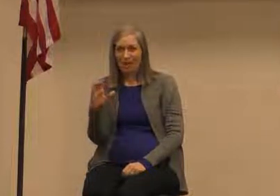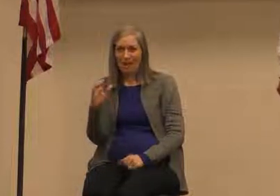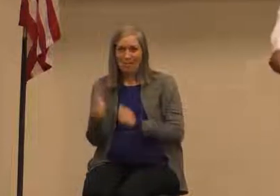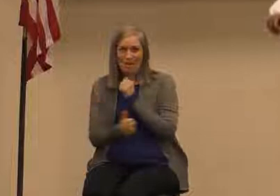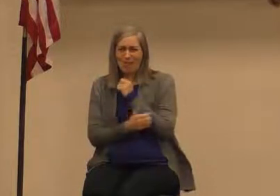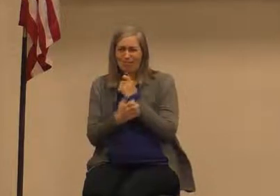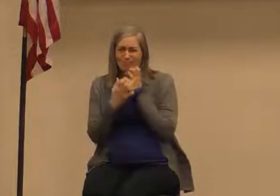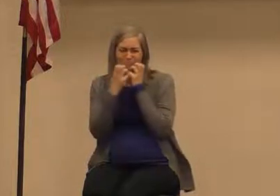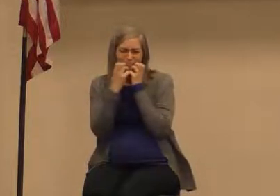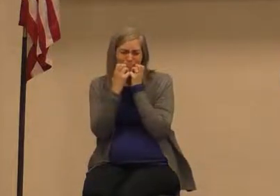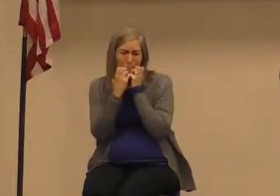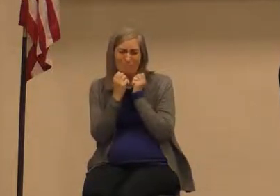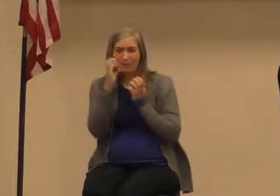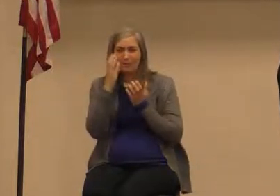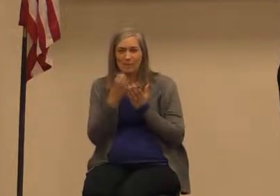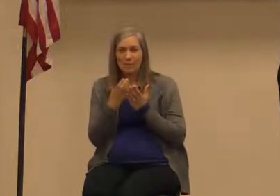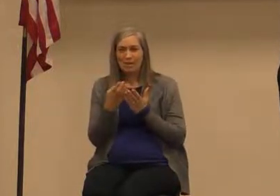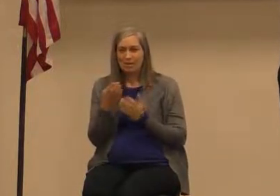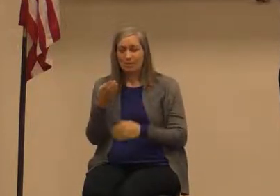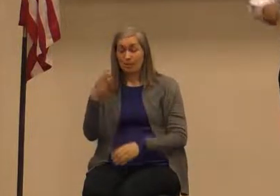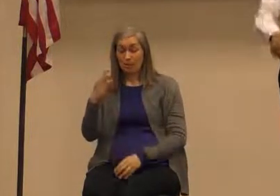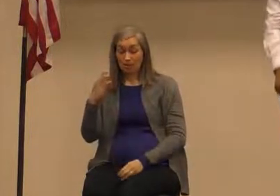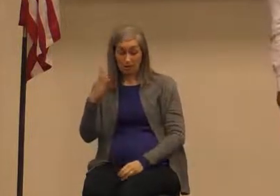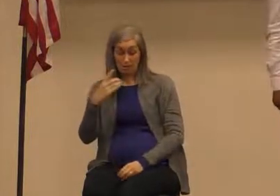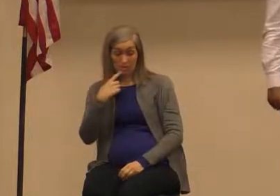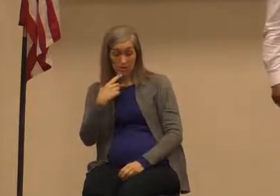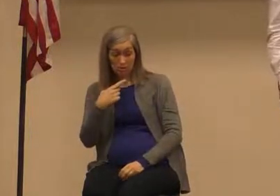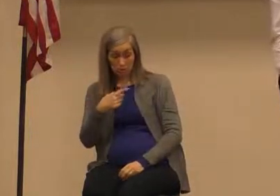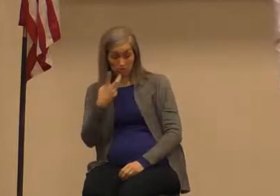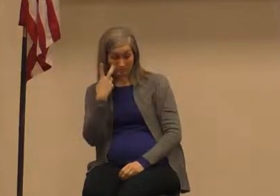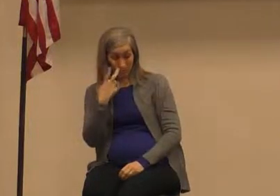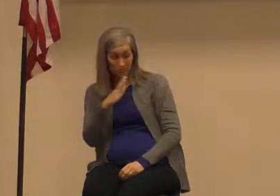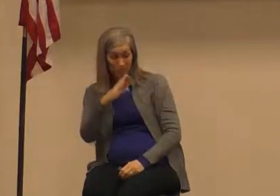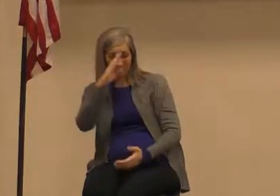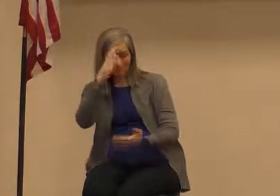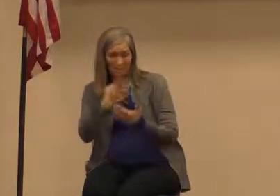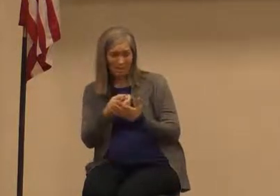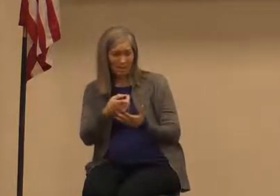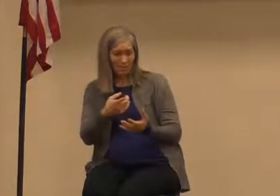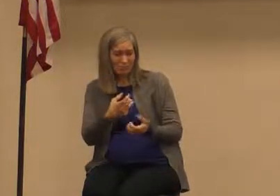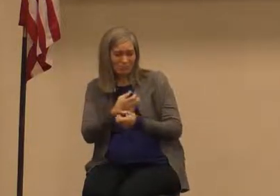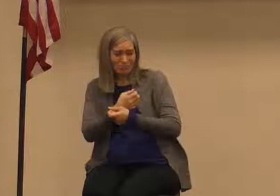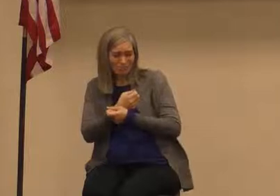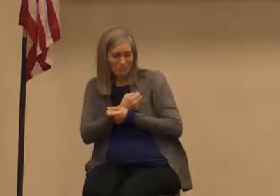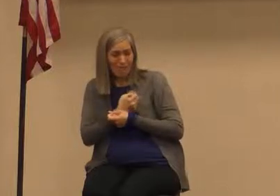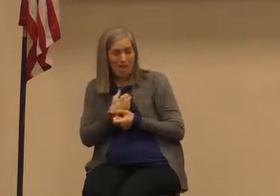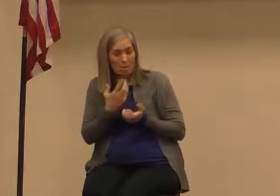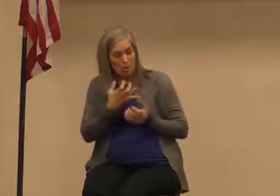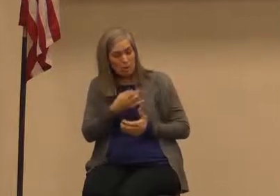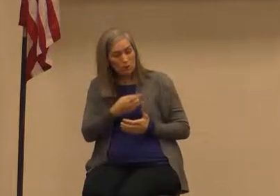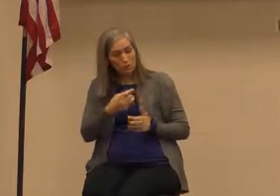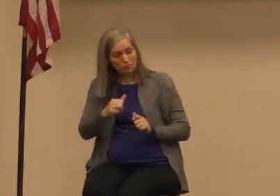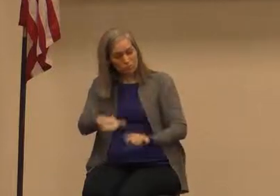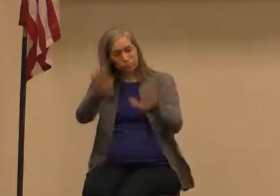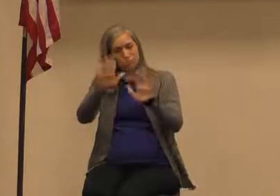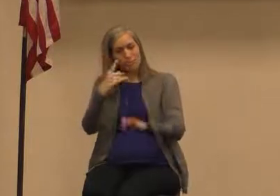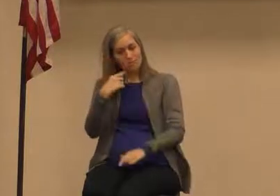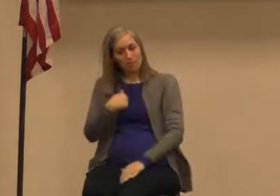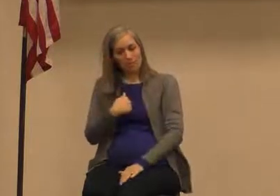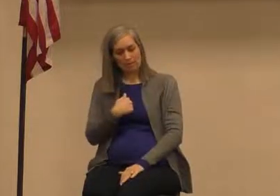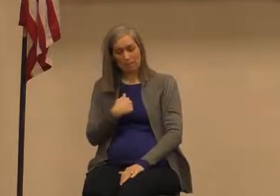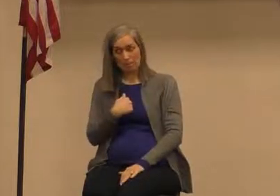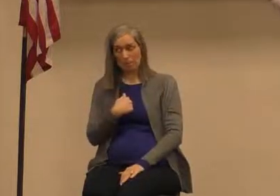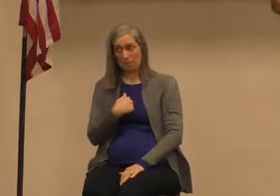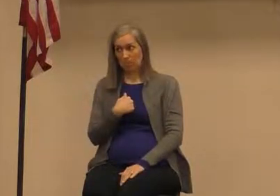him you see that son that you really really really love I want you to sacrifice him to me and I don't know all